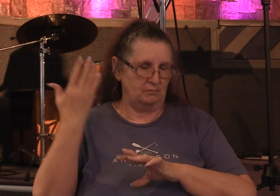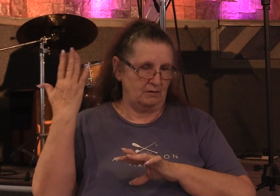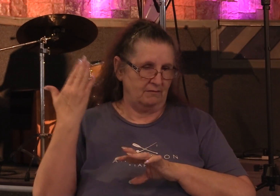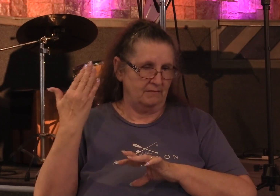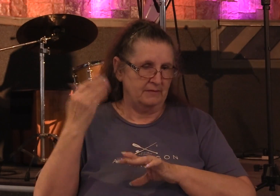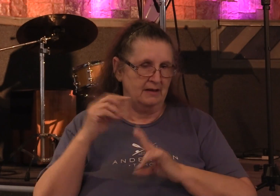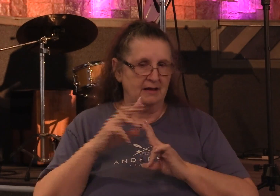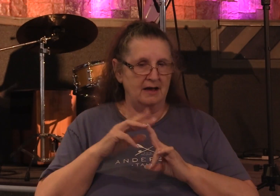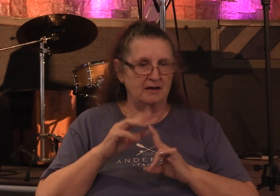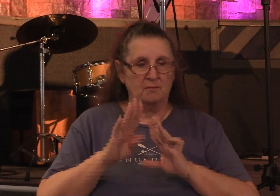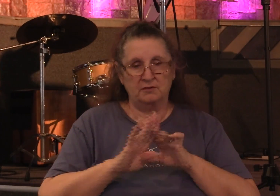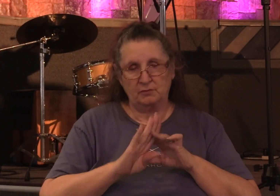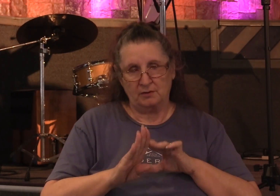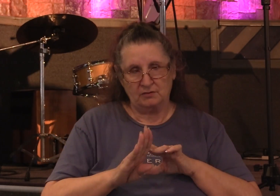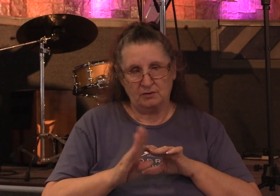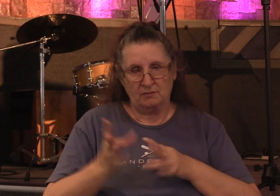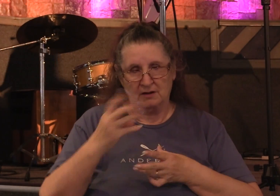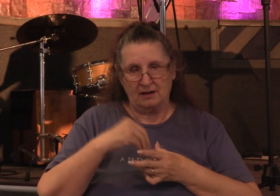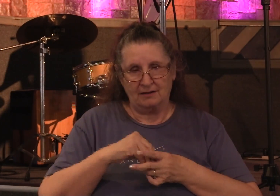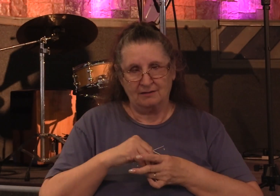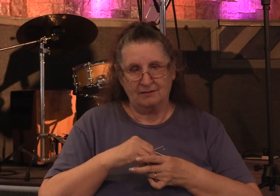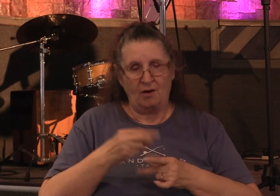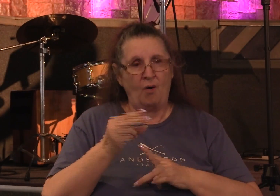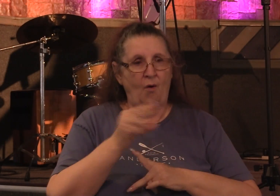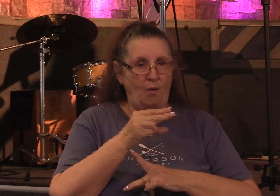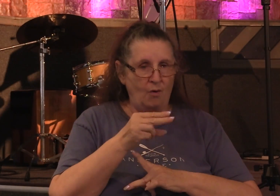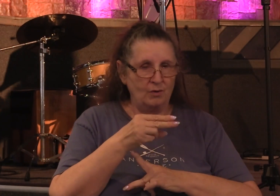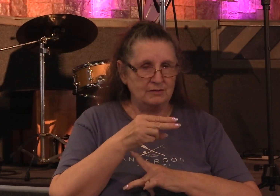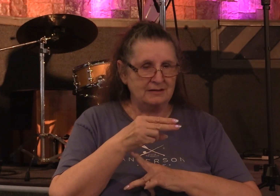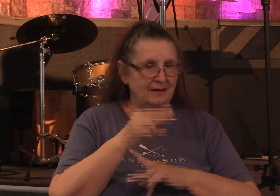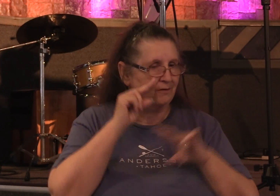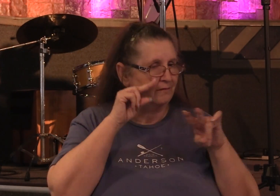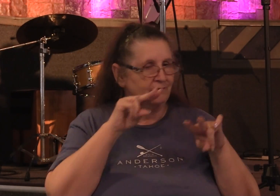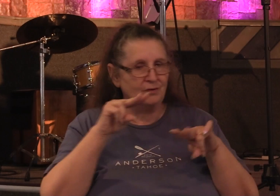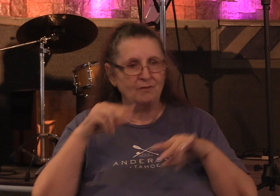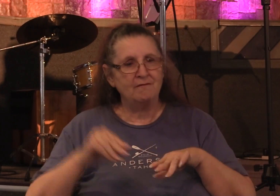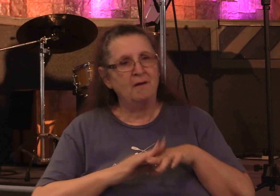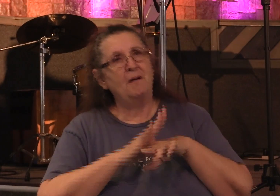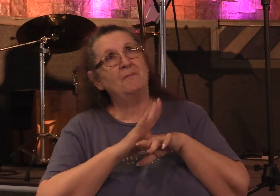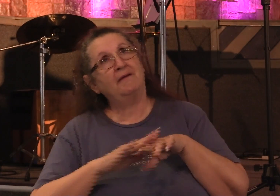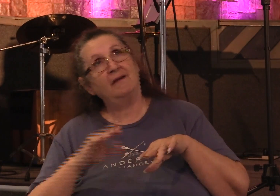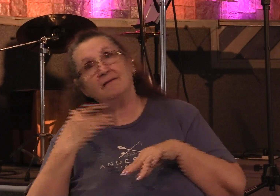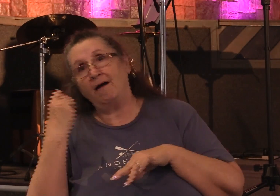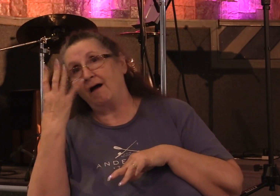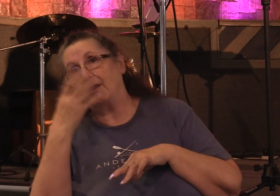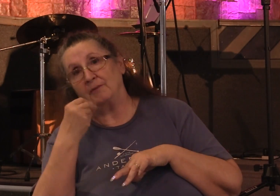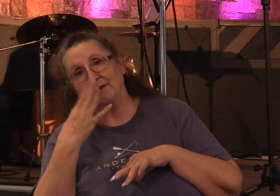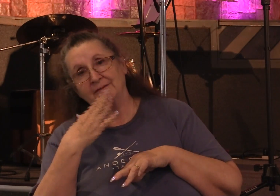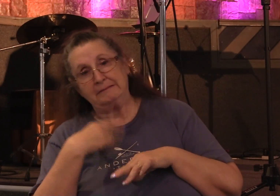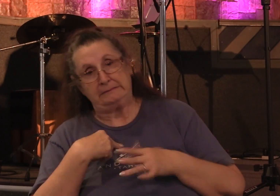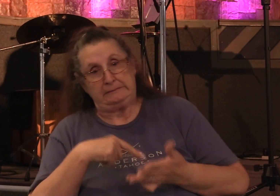couple's retreat and it included a hotel with a view of the beach, you know, and so it was a little pricey for us.